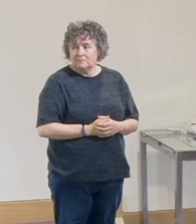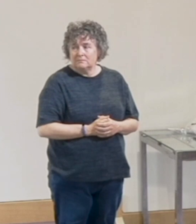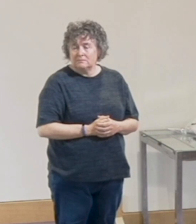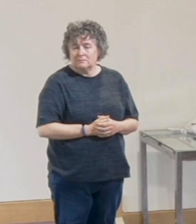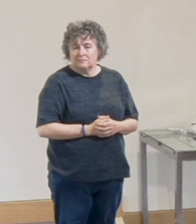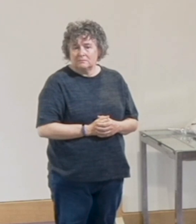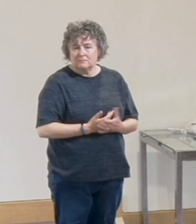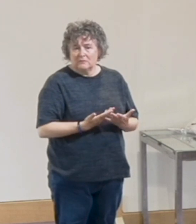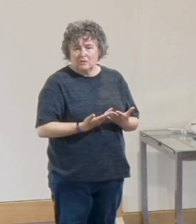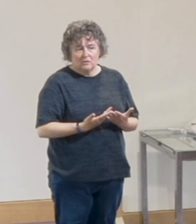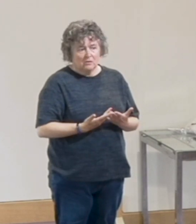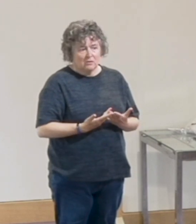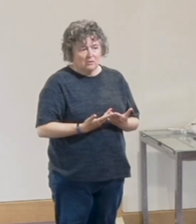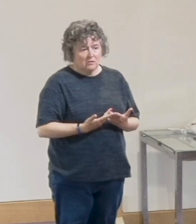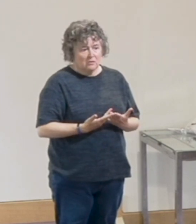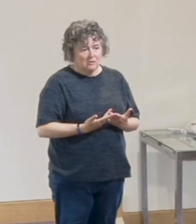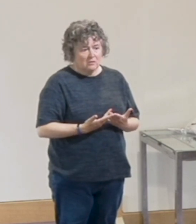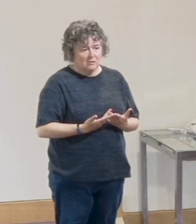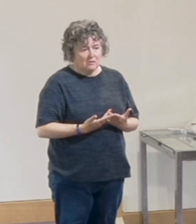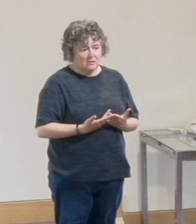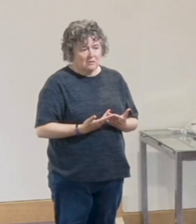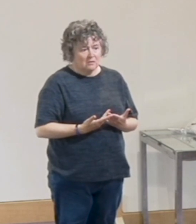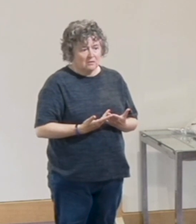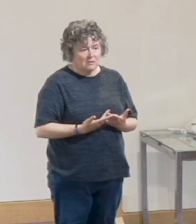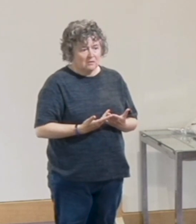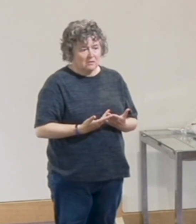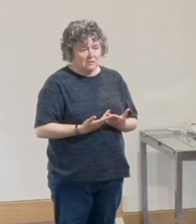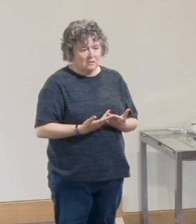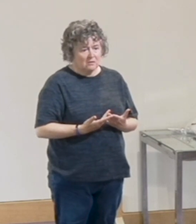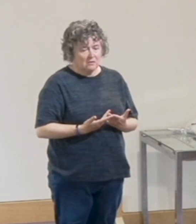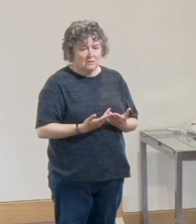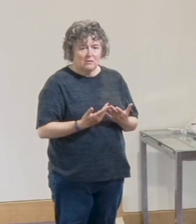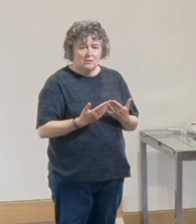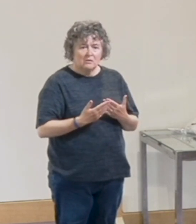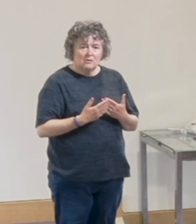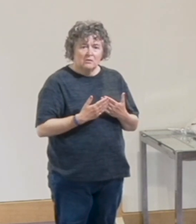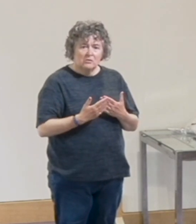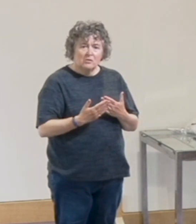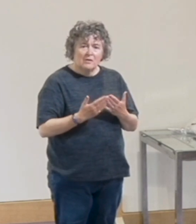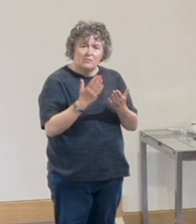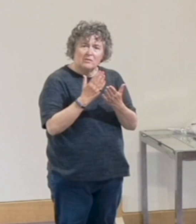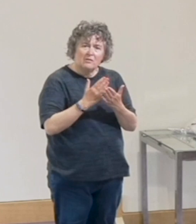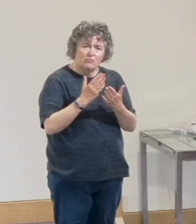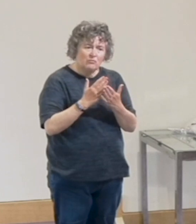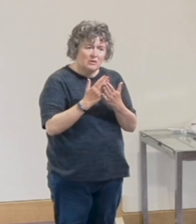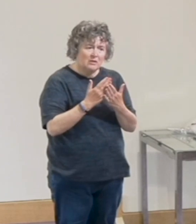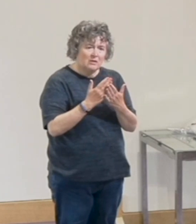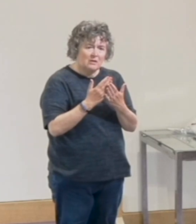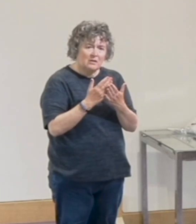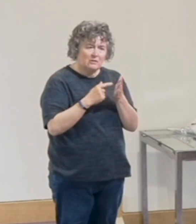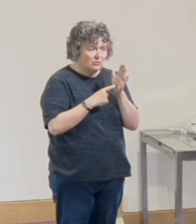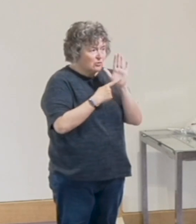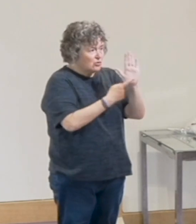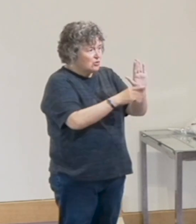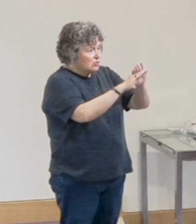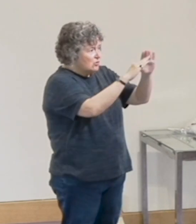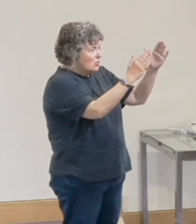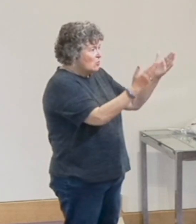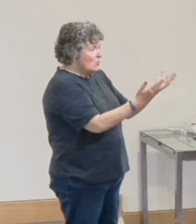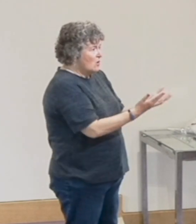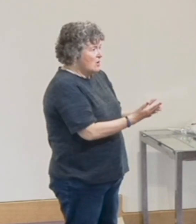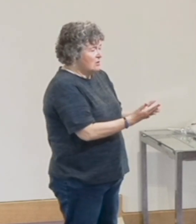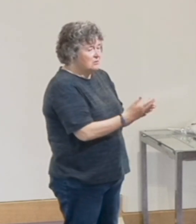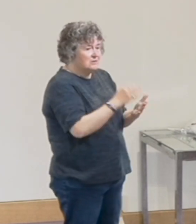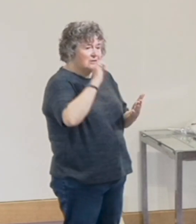So how much more different is that? How much more does this show others around the world, around us,